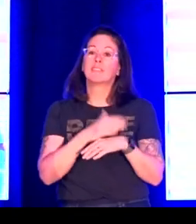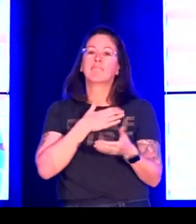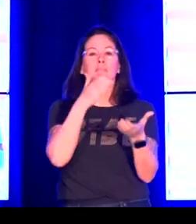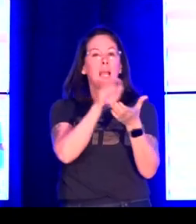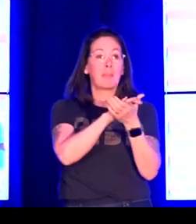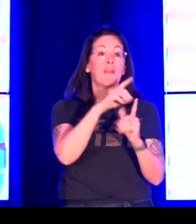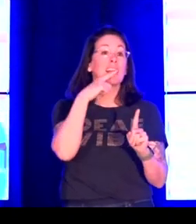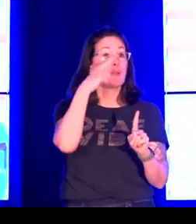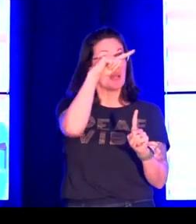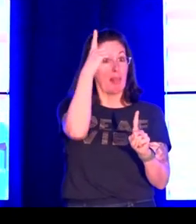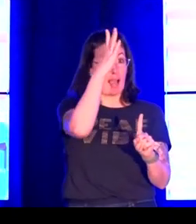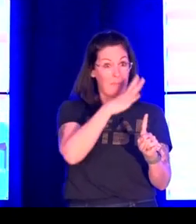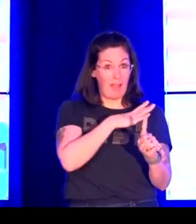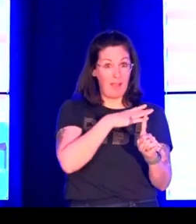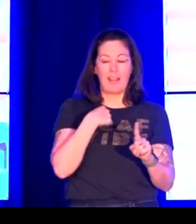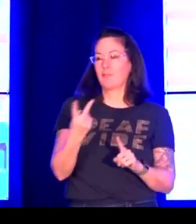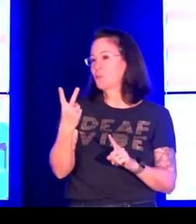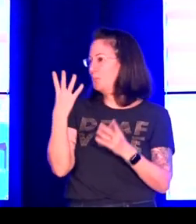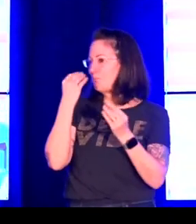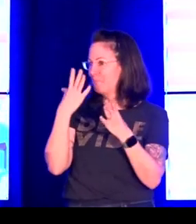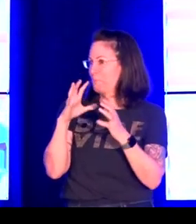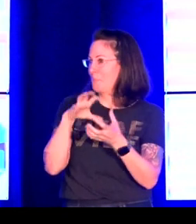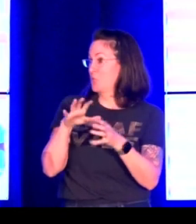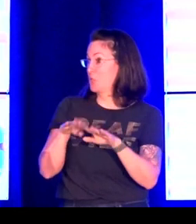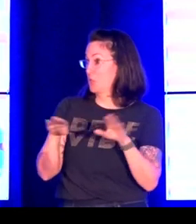I also did my graduate work at Gallaudet University.